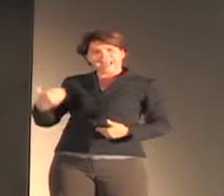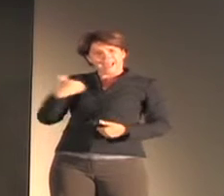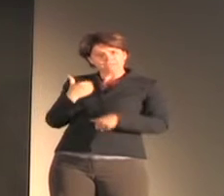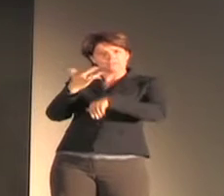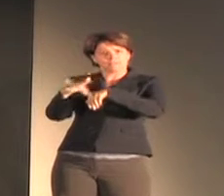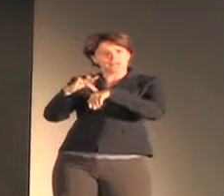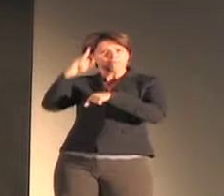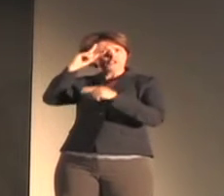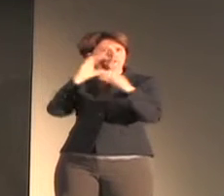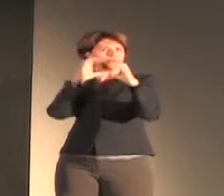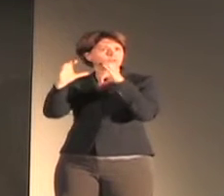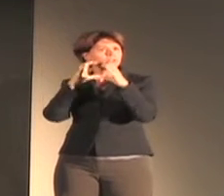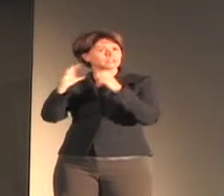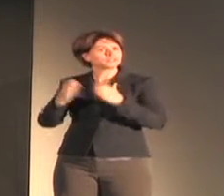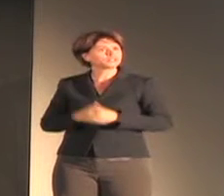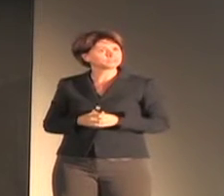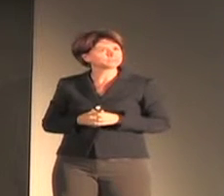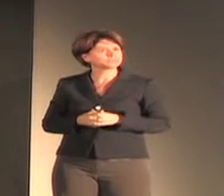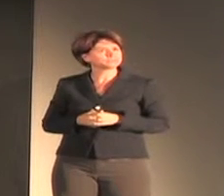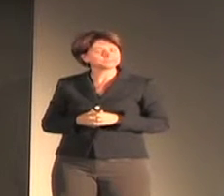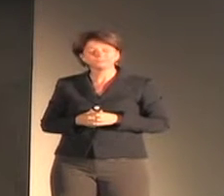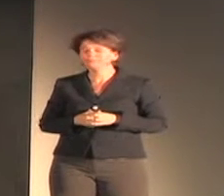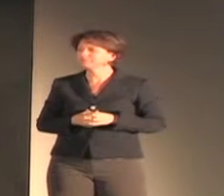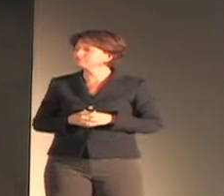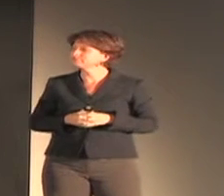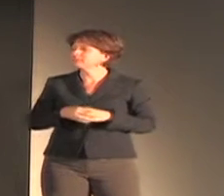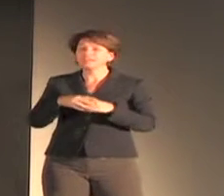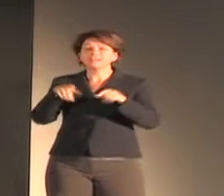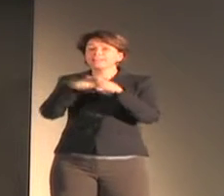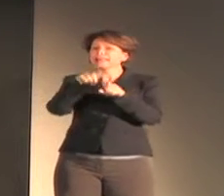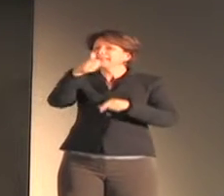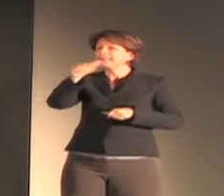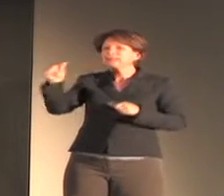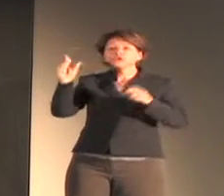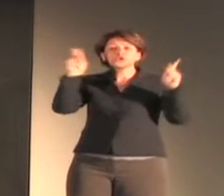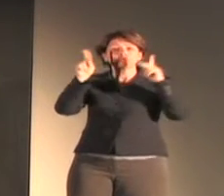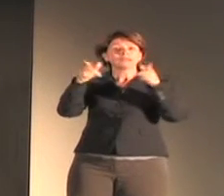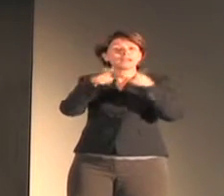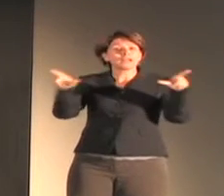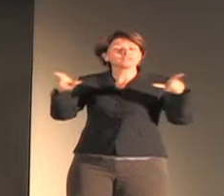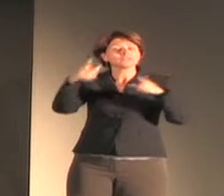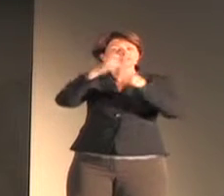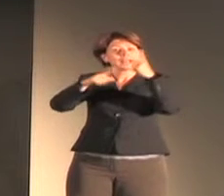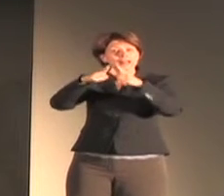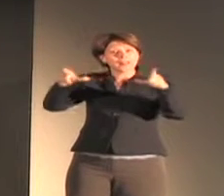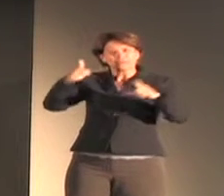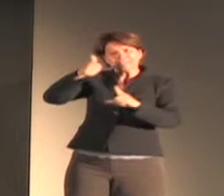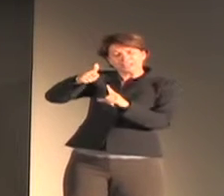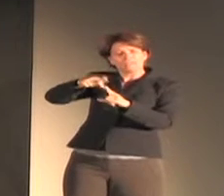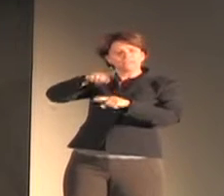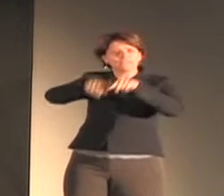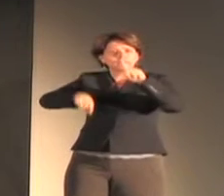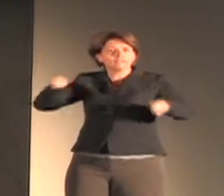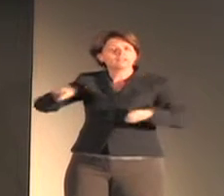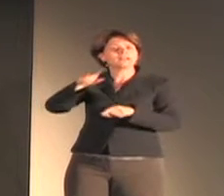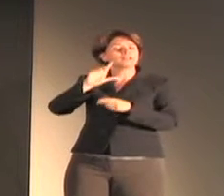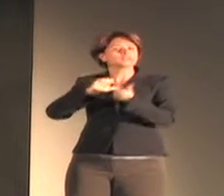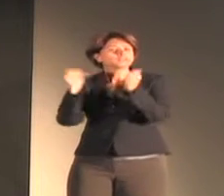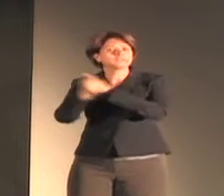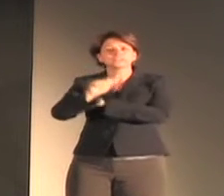Like all human languages, sign languages are dynamic. They emerge, grow, and disappear because they